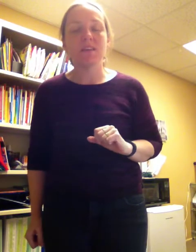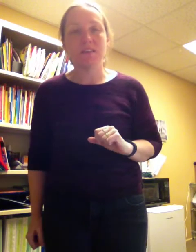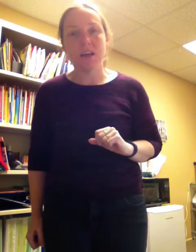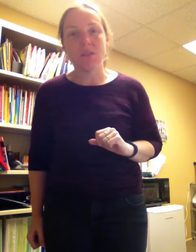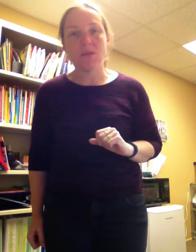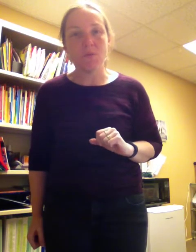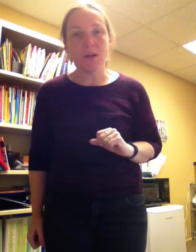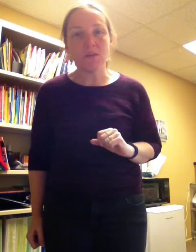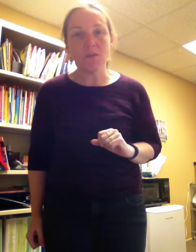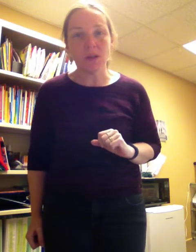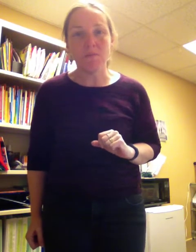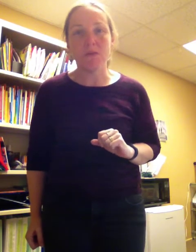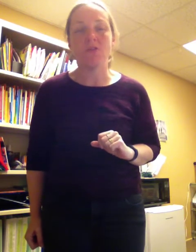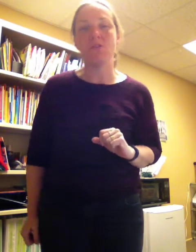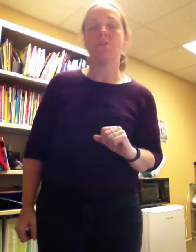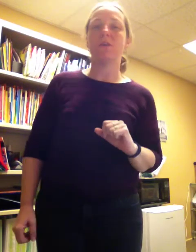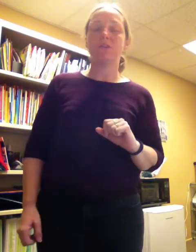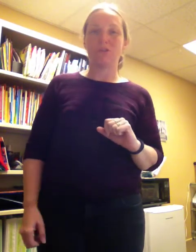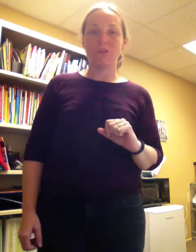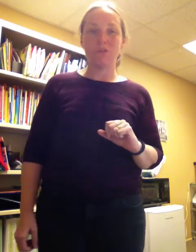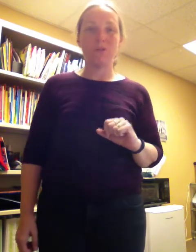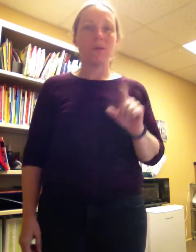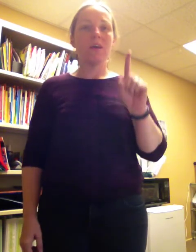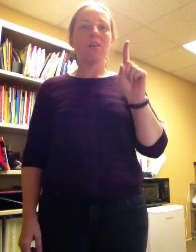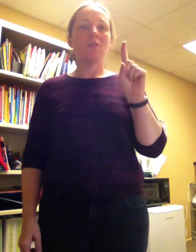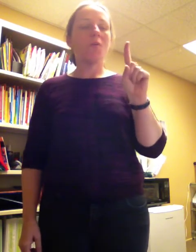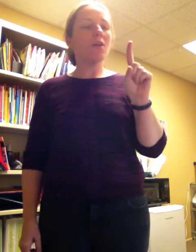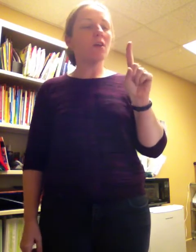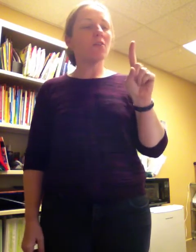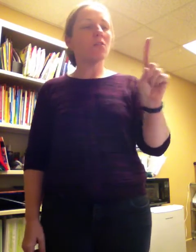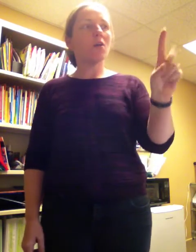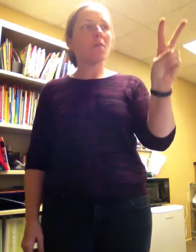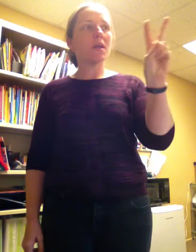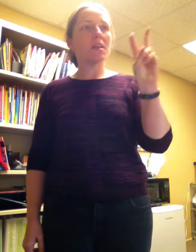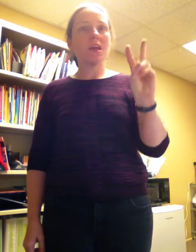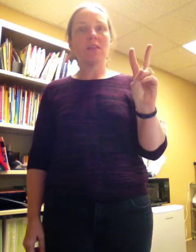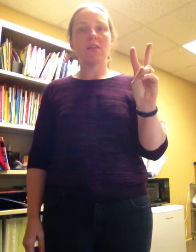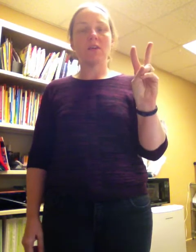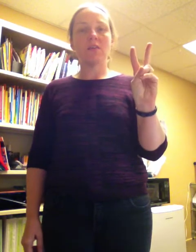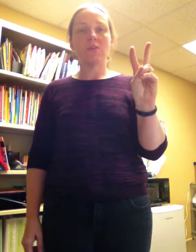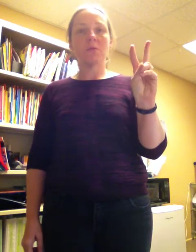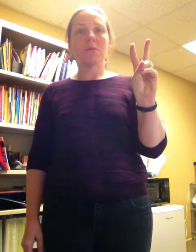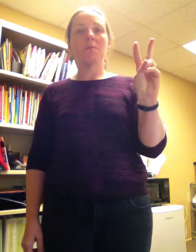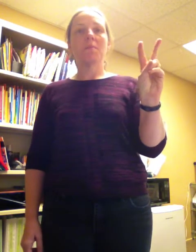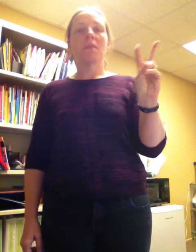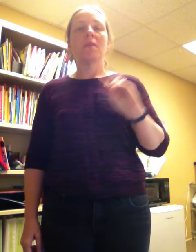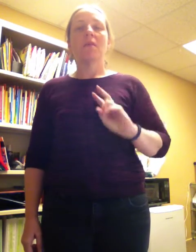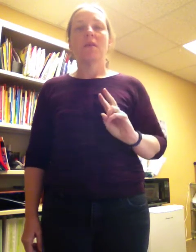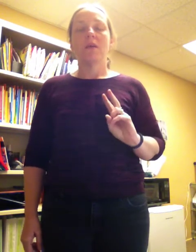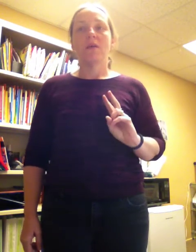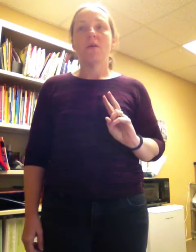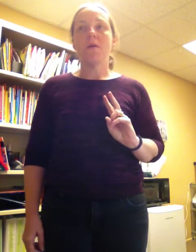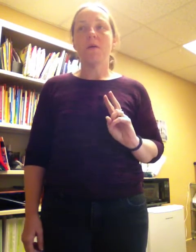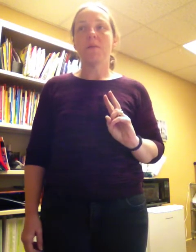another one to come and do it too. So one dinosaur, go pick another dinosaur. Go on.